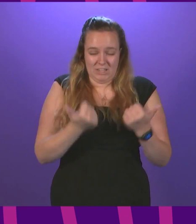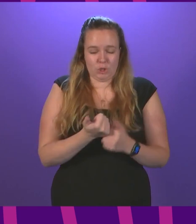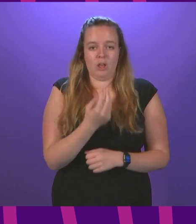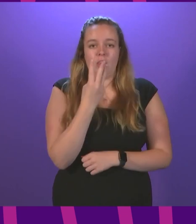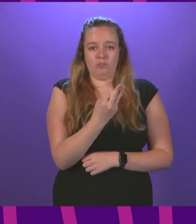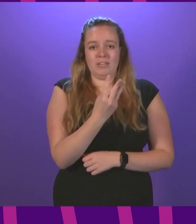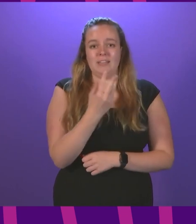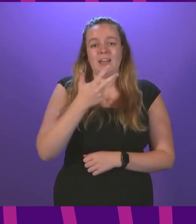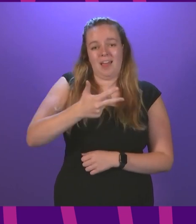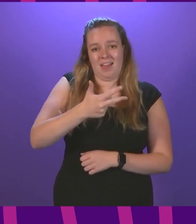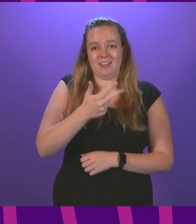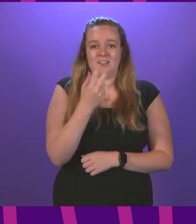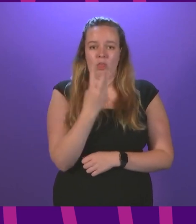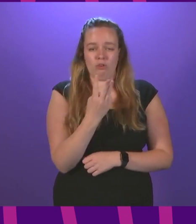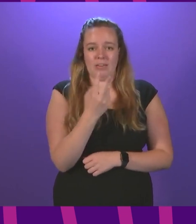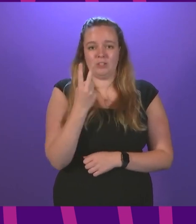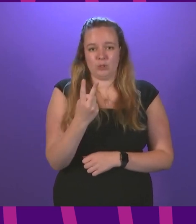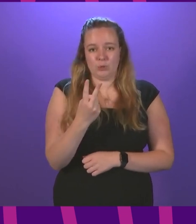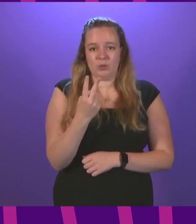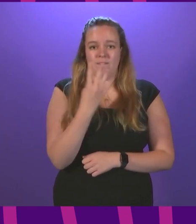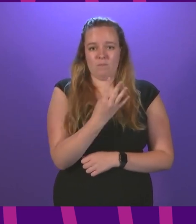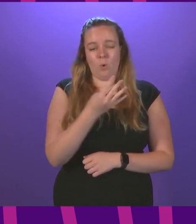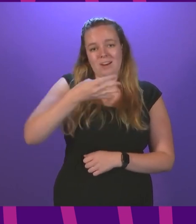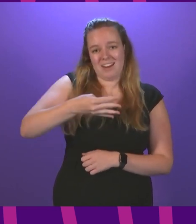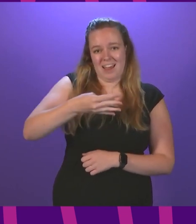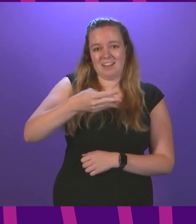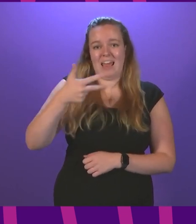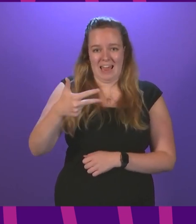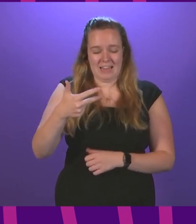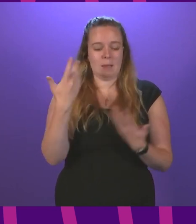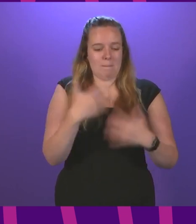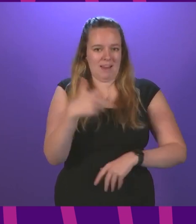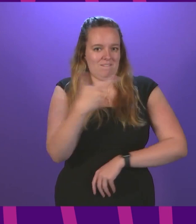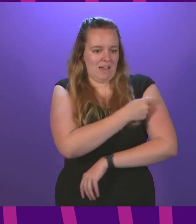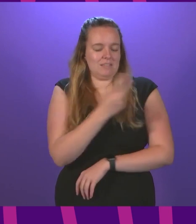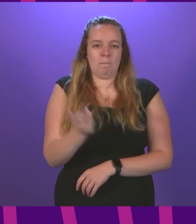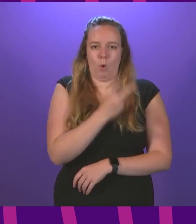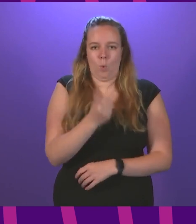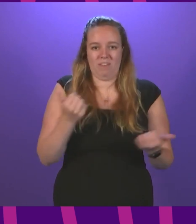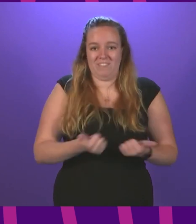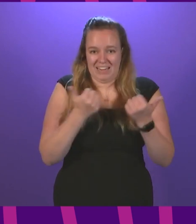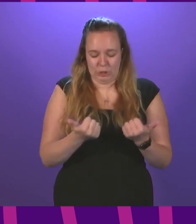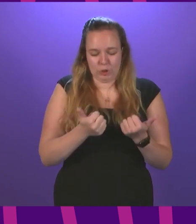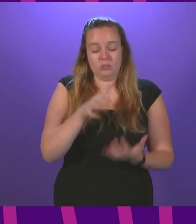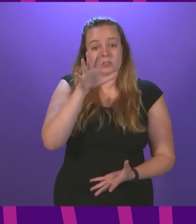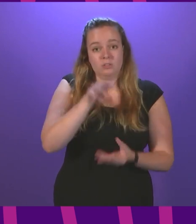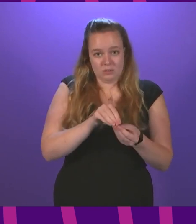,832,498 have now had both doses. In total, therefore, 84